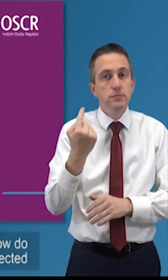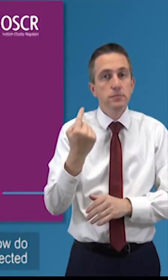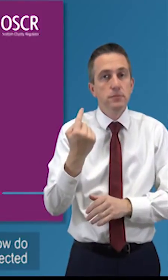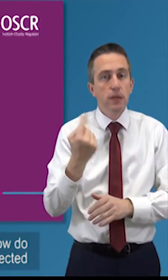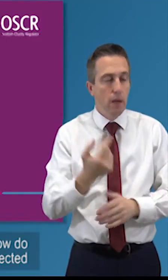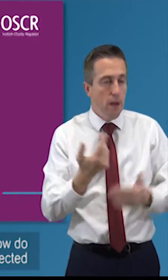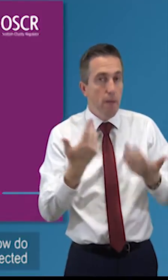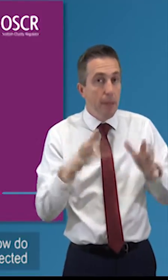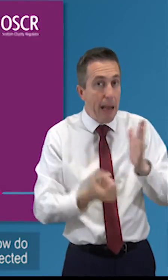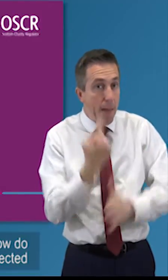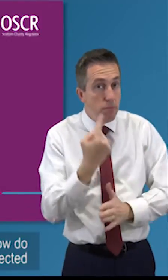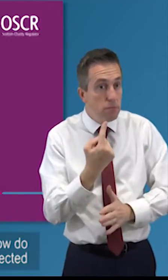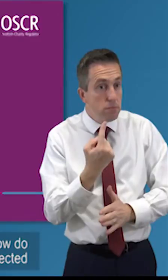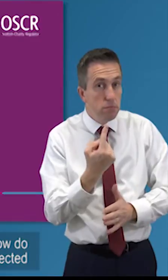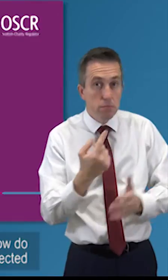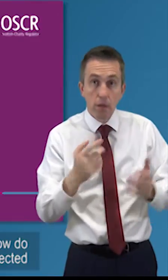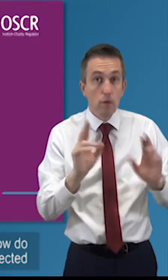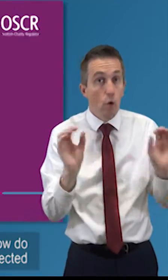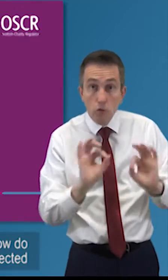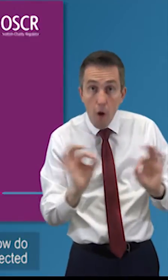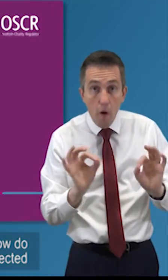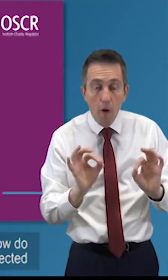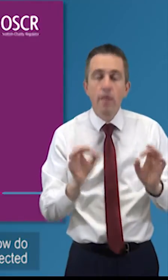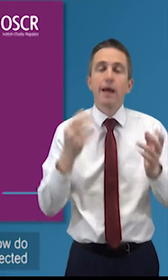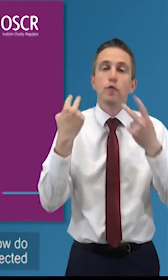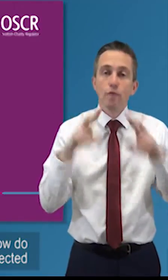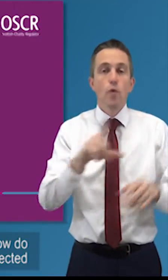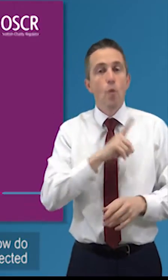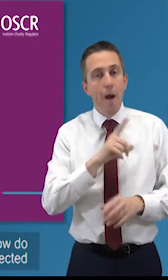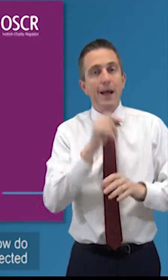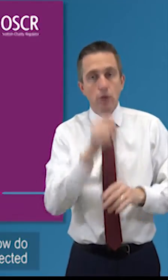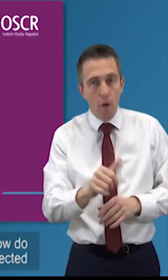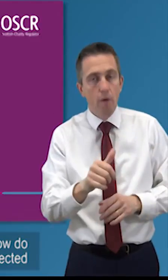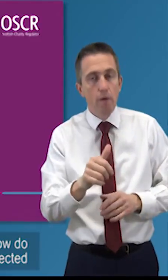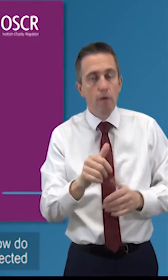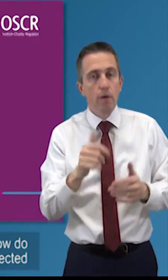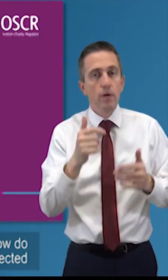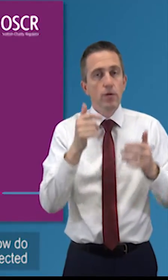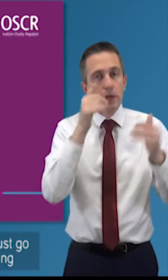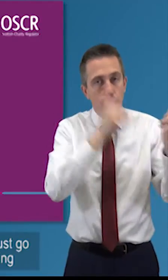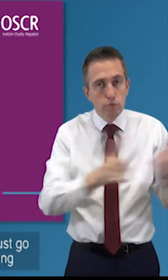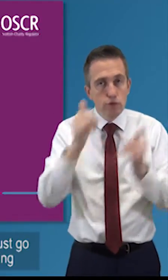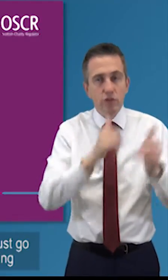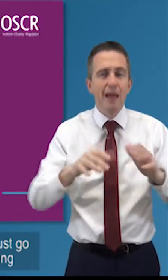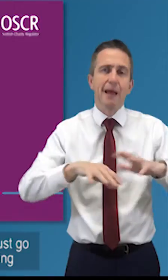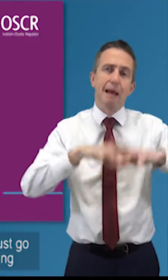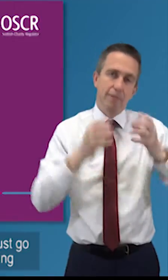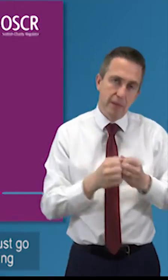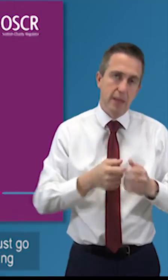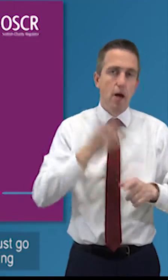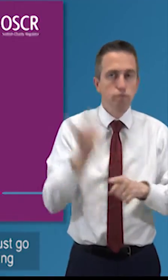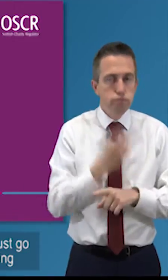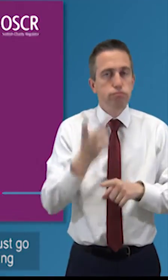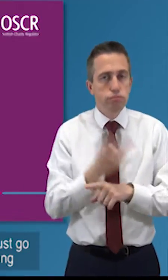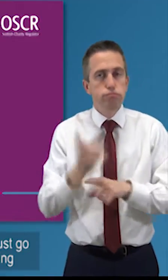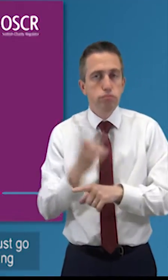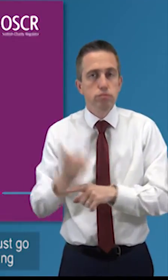it didn't happen what was the reason for that how do you do it better next year it's you know the stuff you'd expected to do but